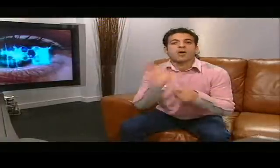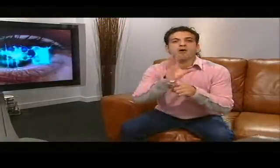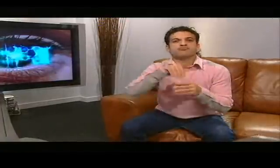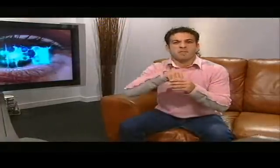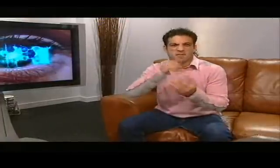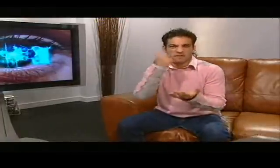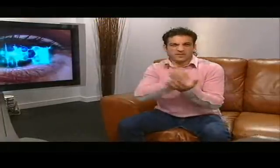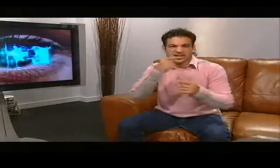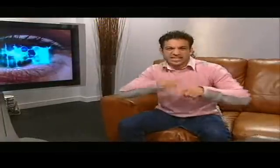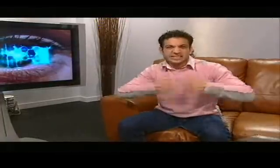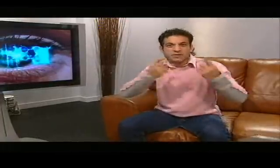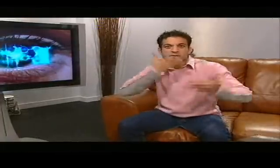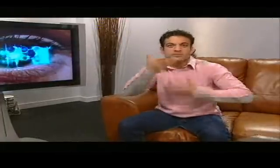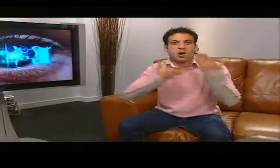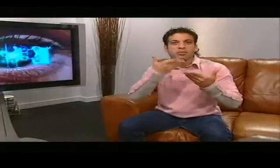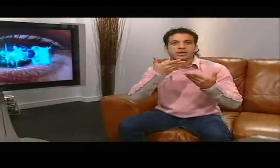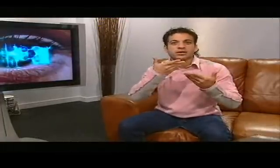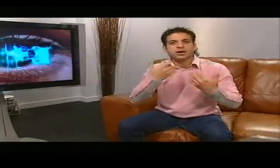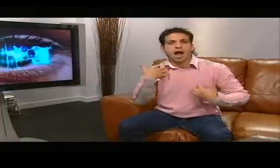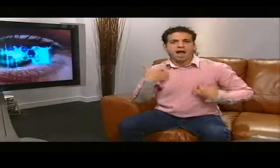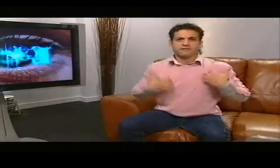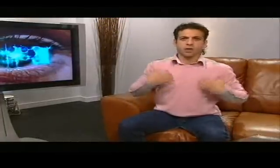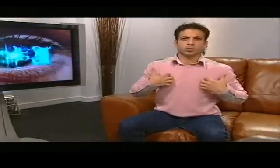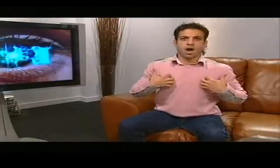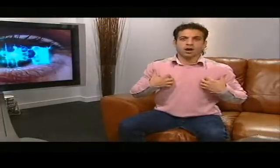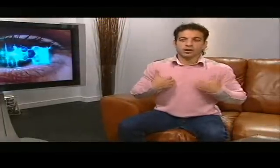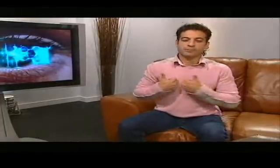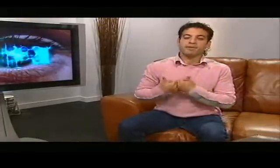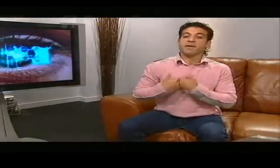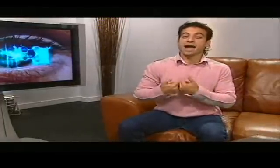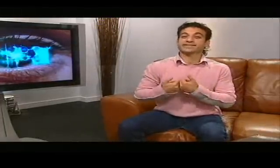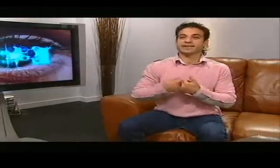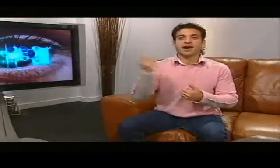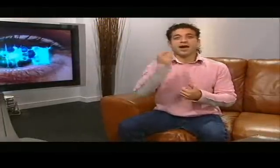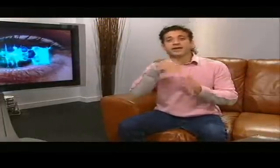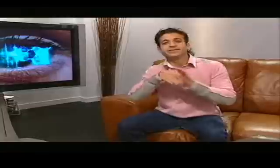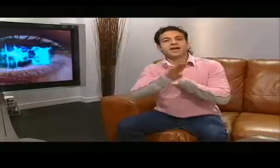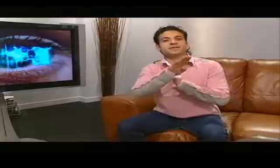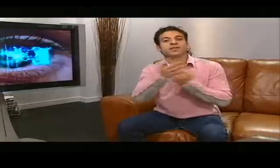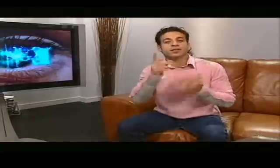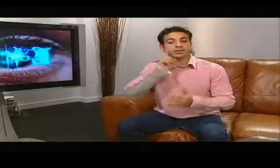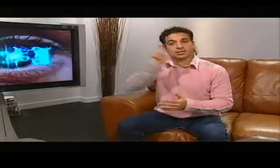Now, our next item has all the ingredients of a good story, adventure, romance and success.